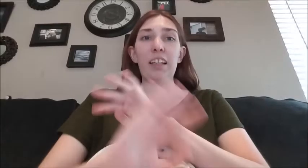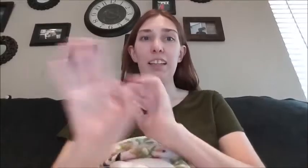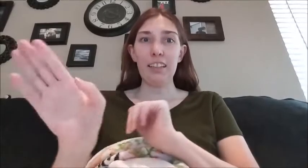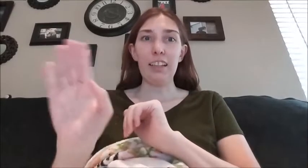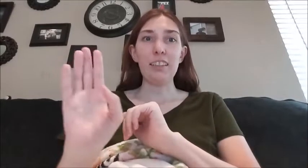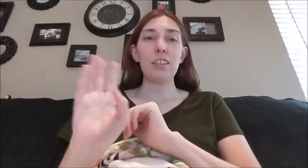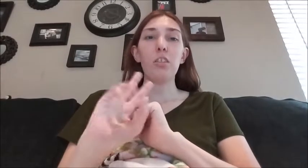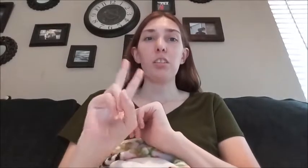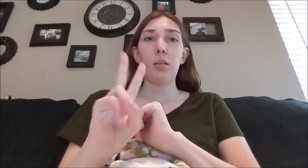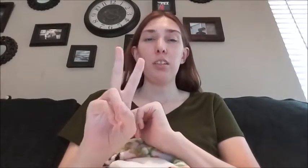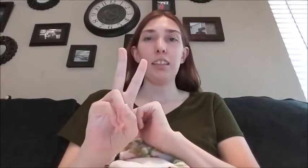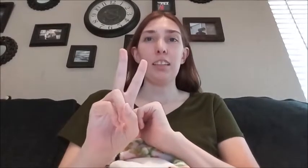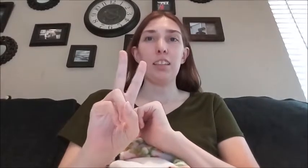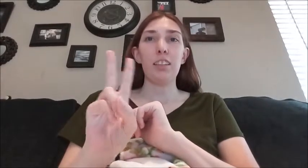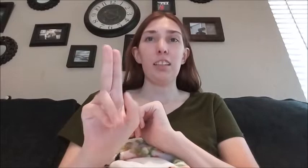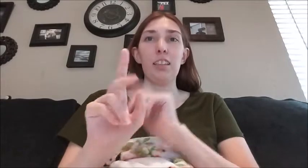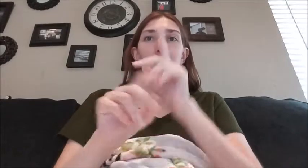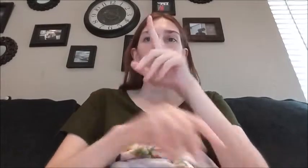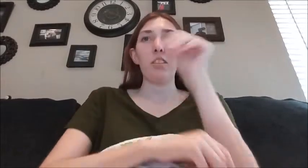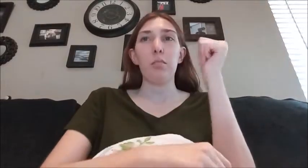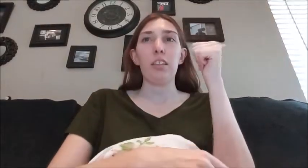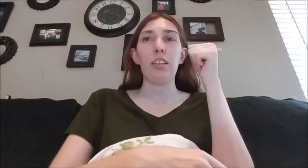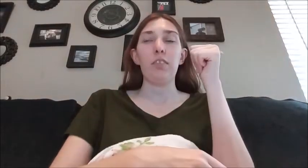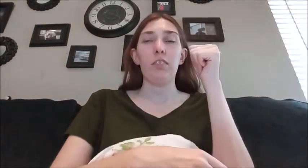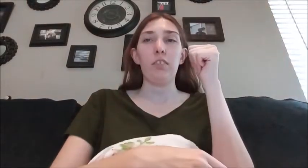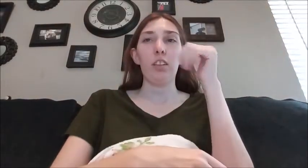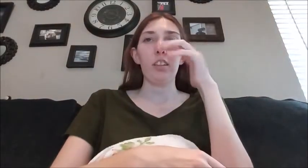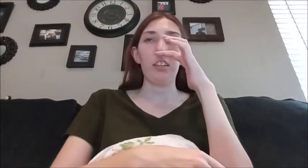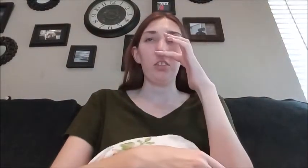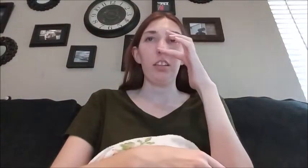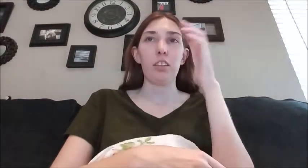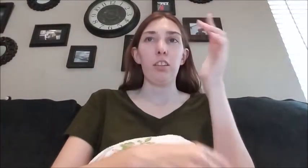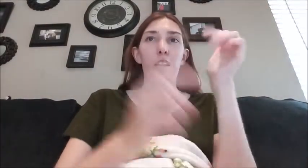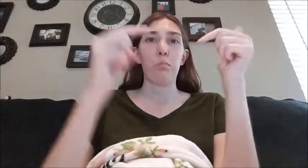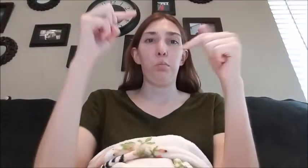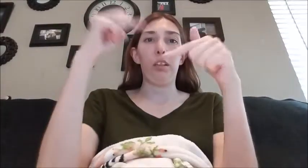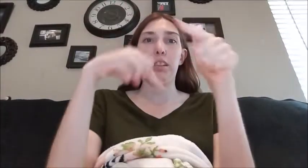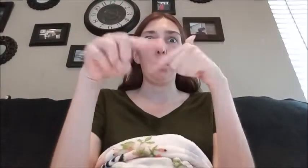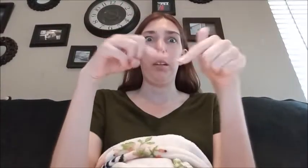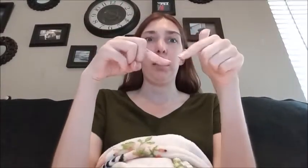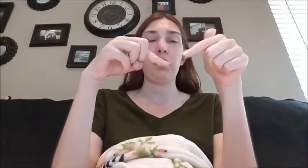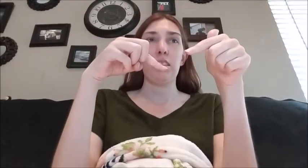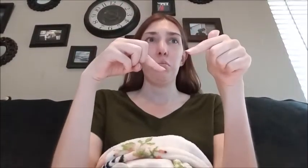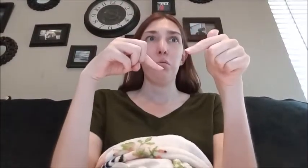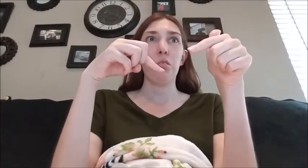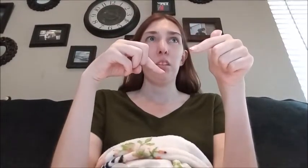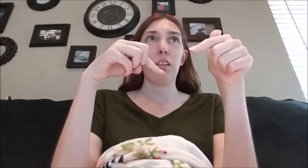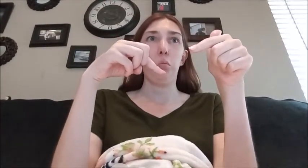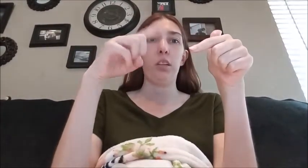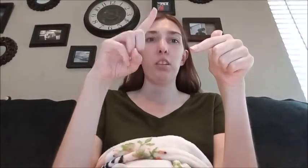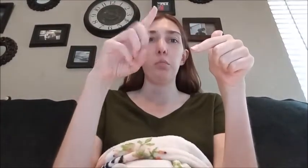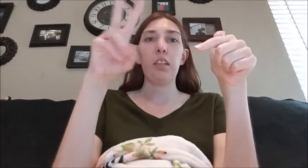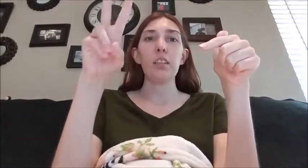hey guys so it's a couple days later because I did mention something in a different vlog like two days ago that I'm probably gonna combine because it was only like one to two minutes